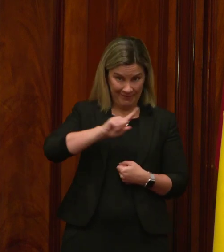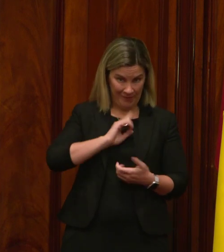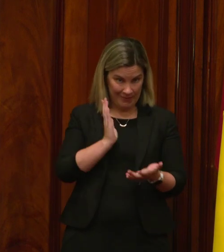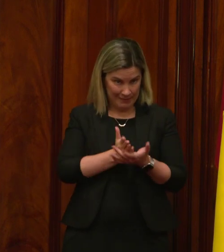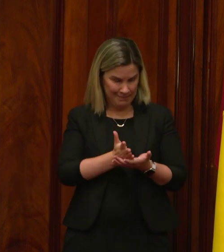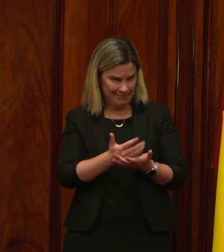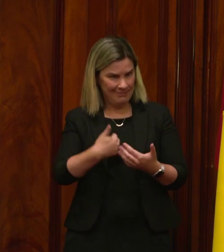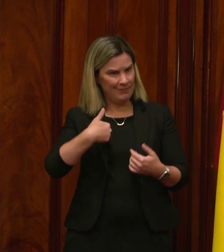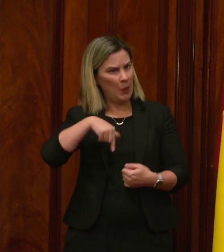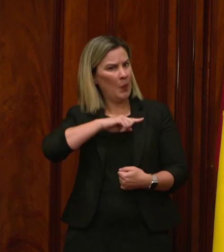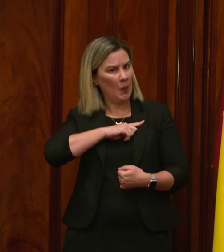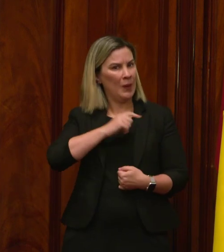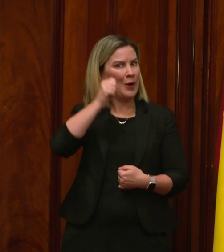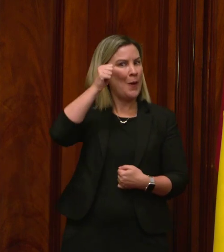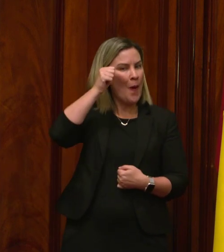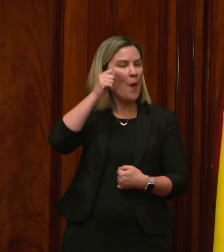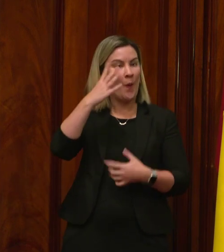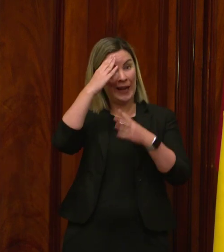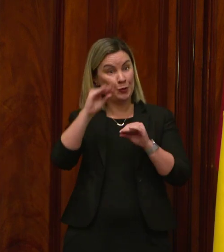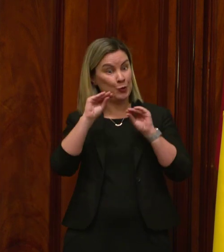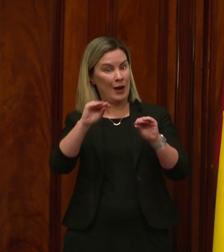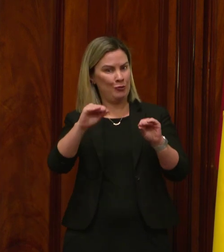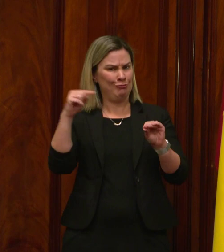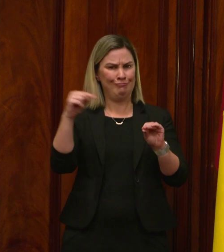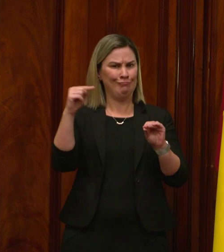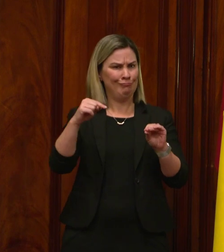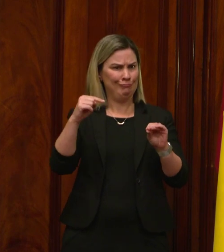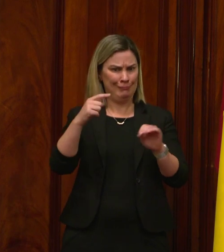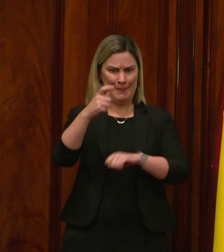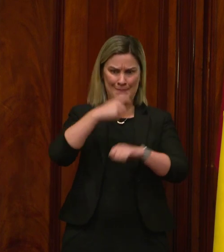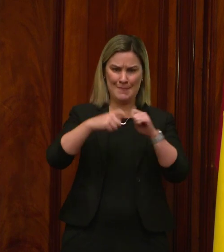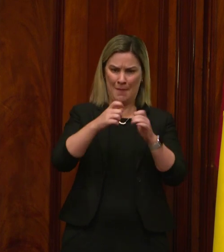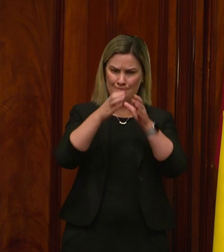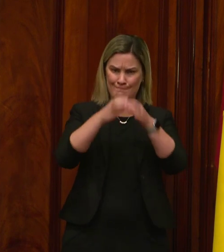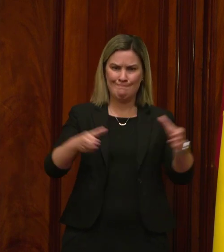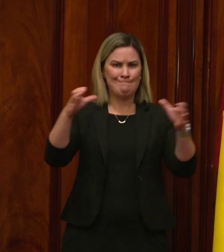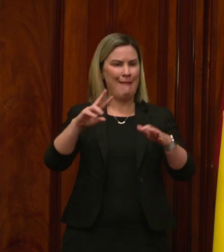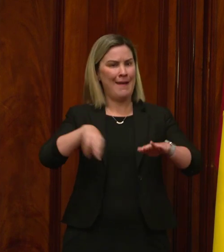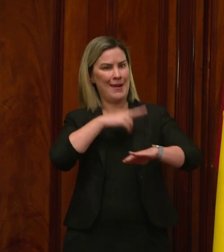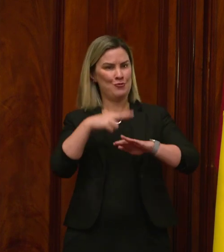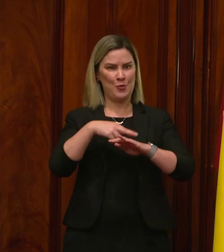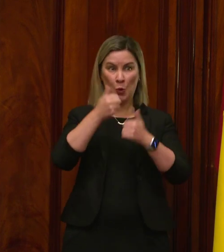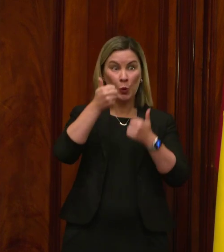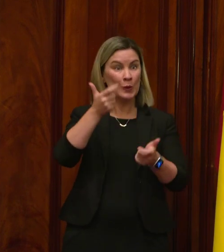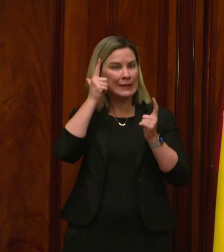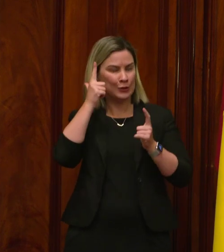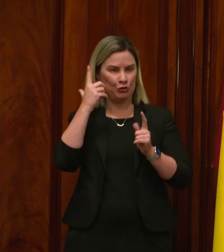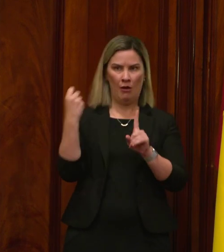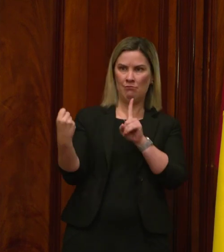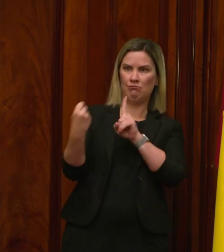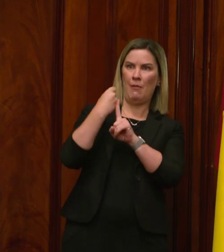confidently say education is nation-building because good teachers make an impression on us early,